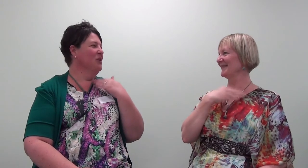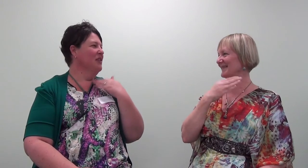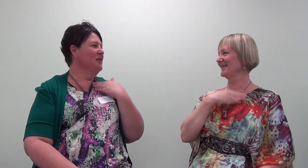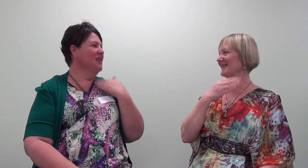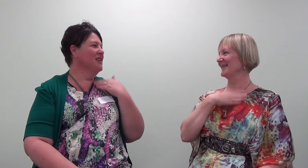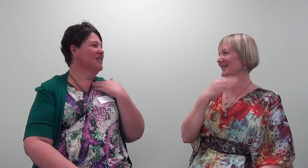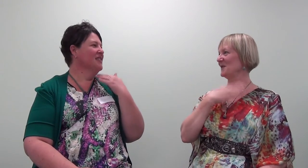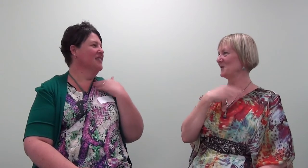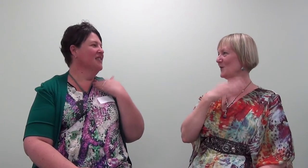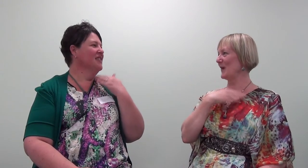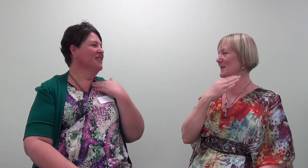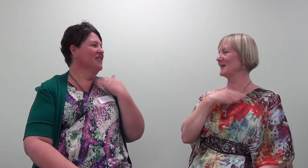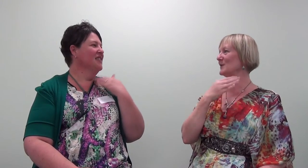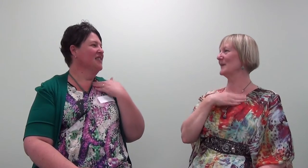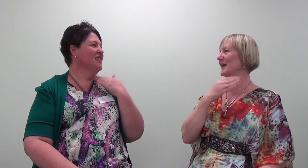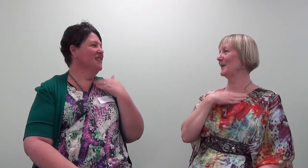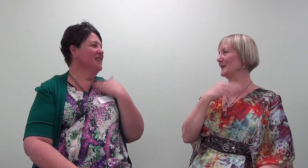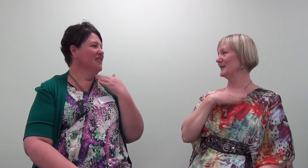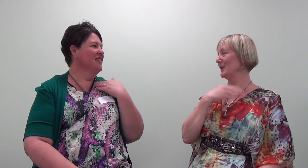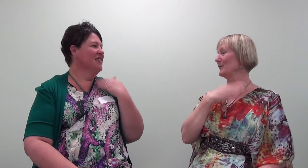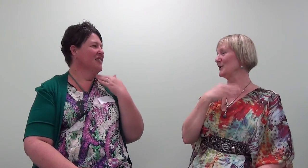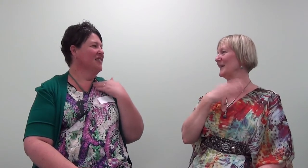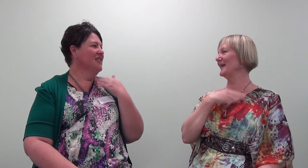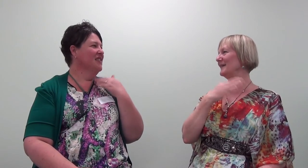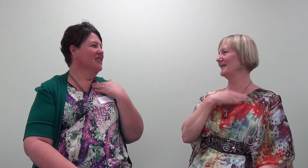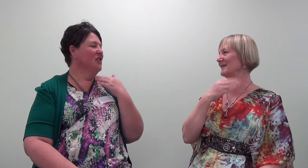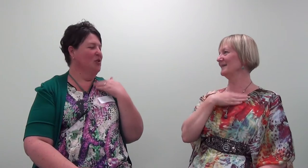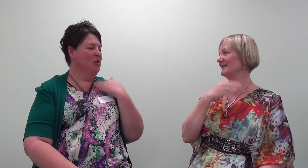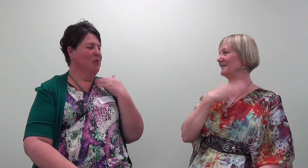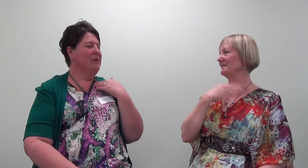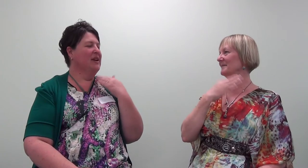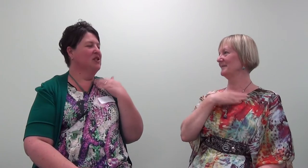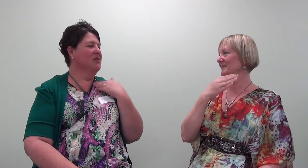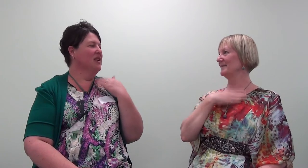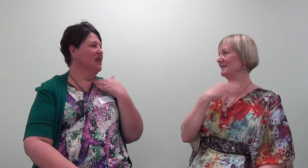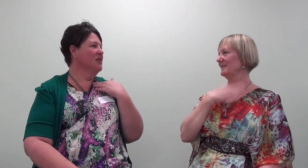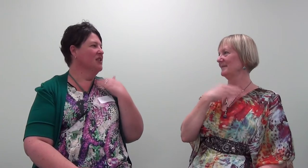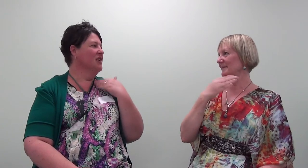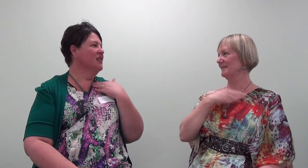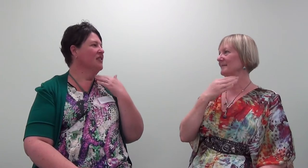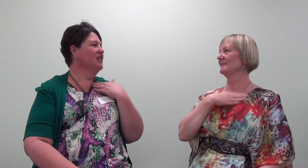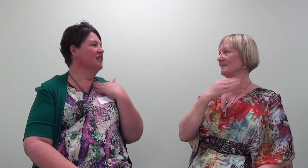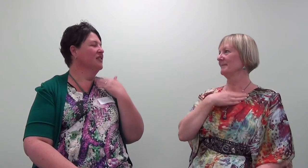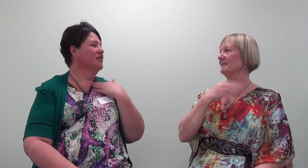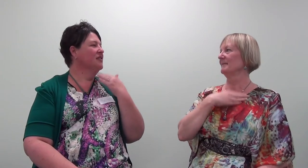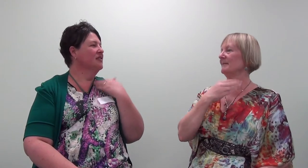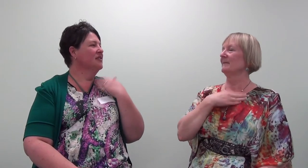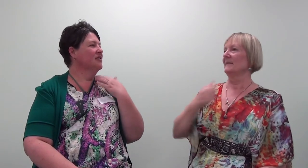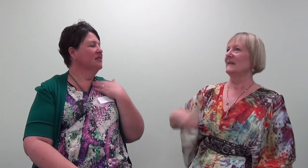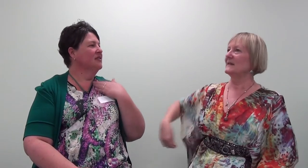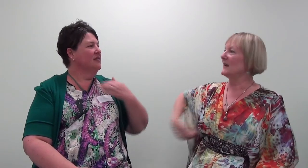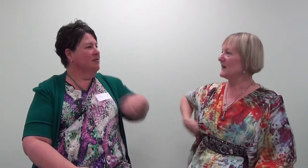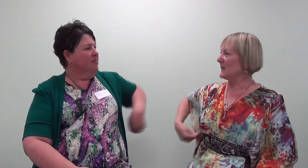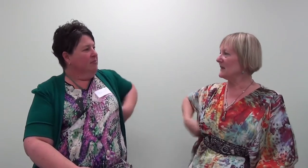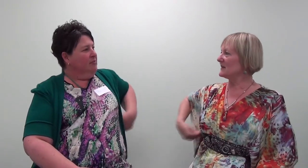pathways, all the way back to where they originated, all the way back to where they originated. Sending peace.